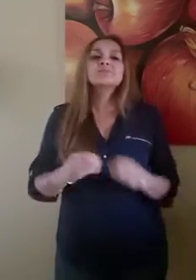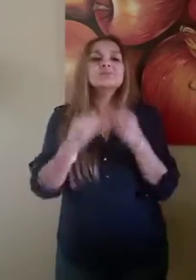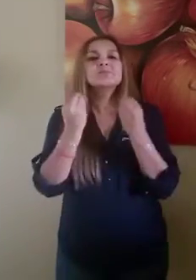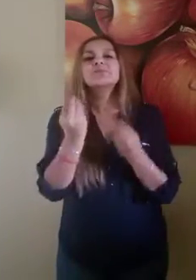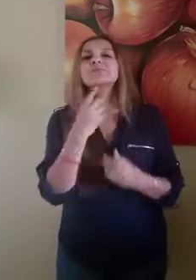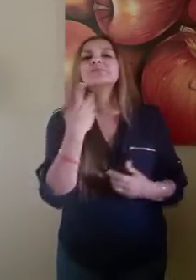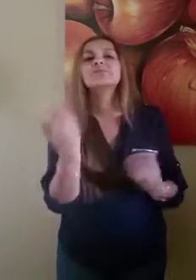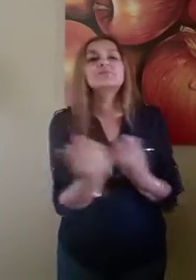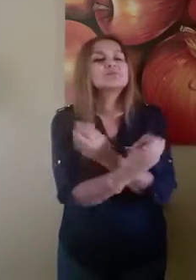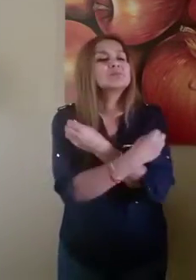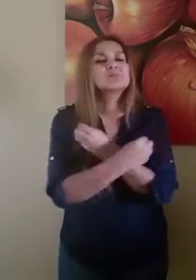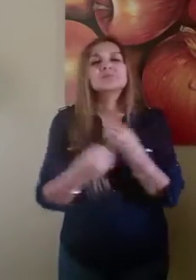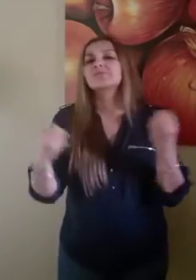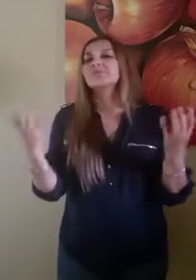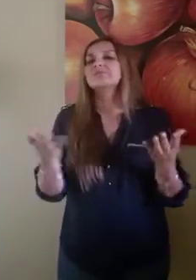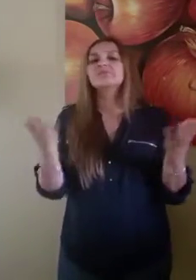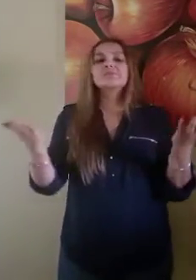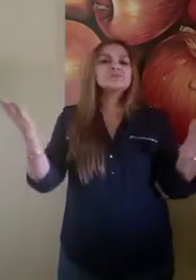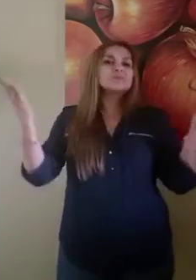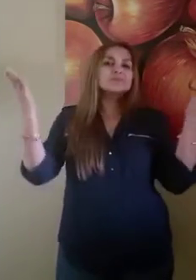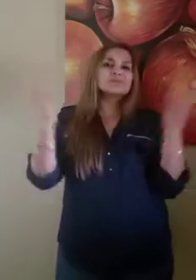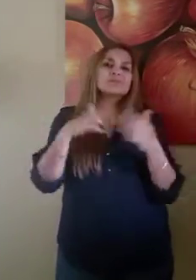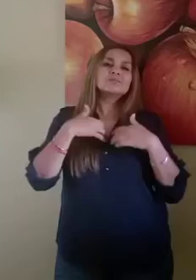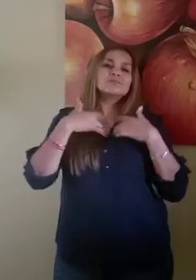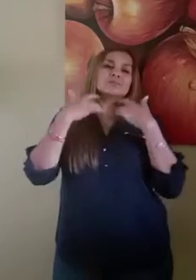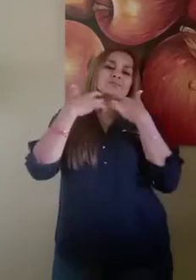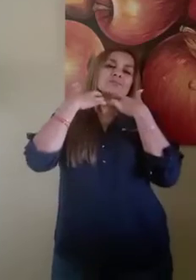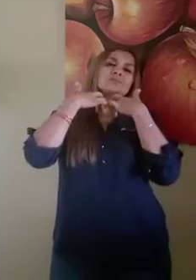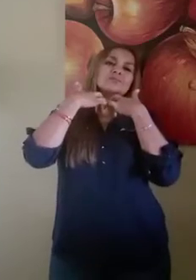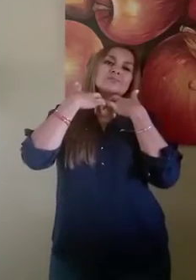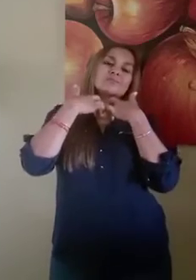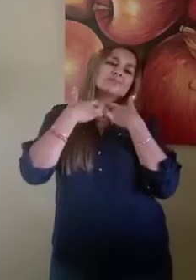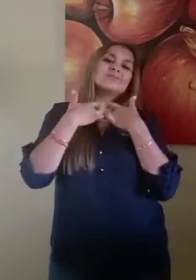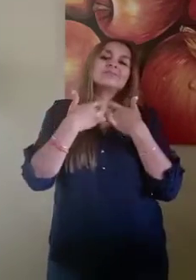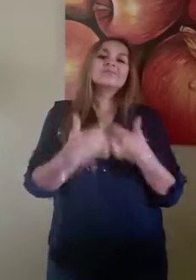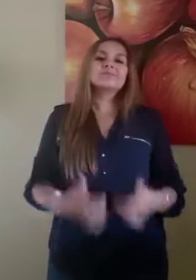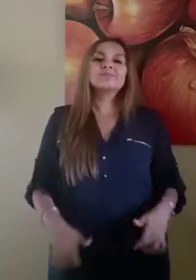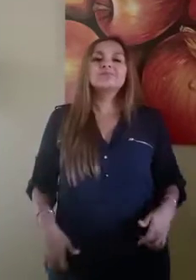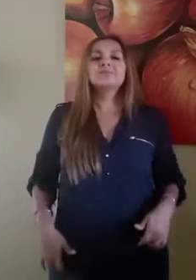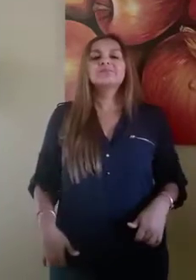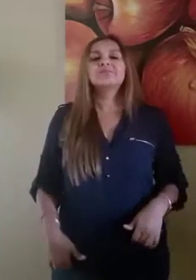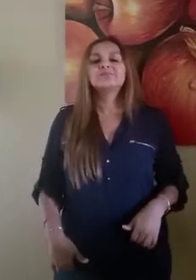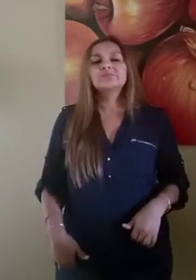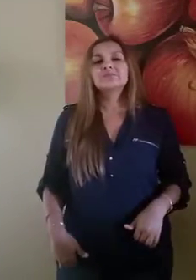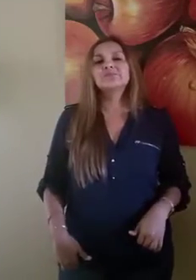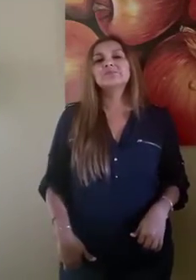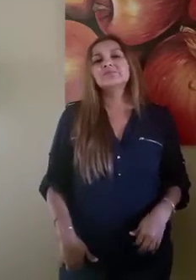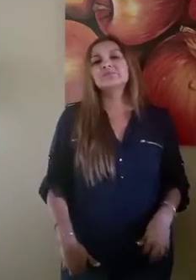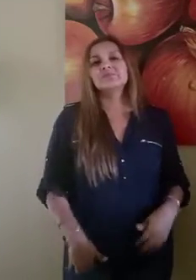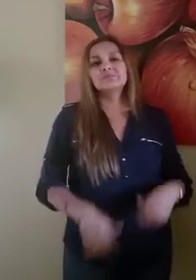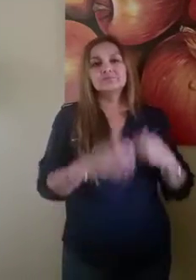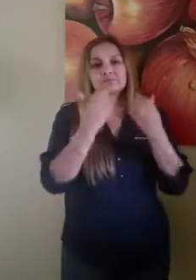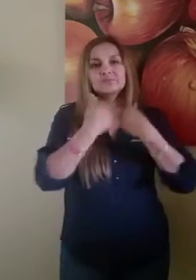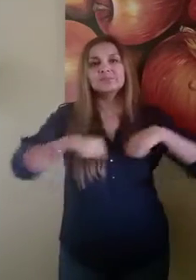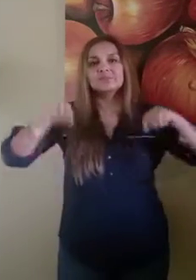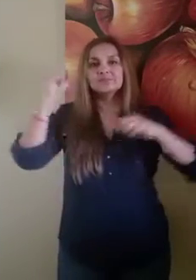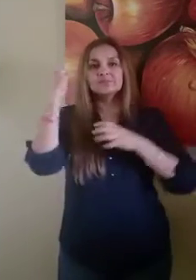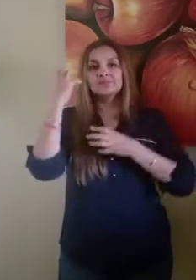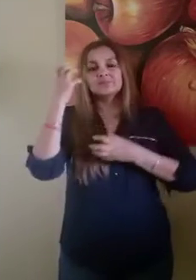can't keep his mind on nothing he'll the